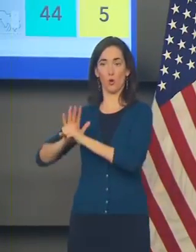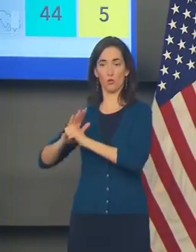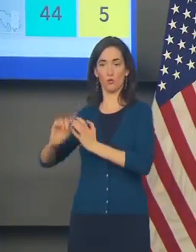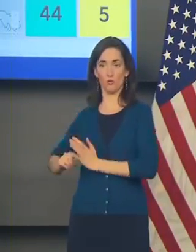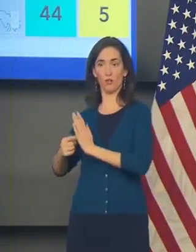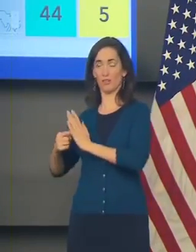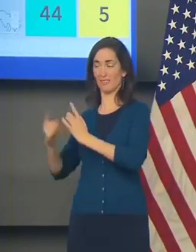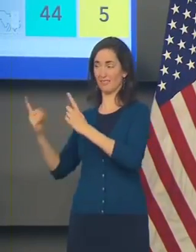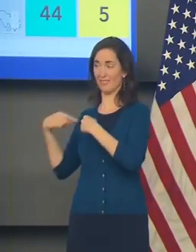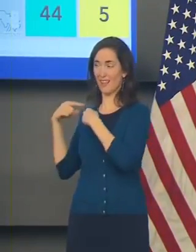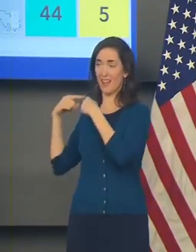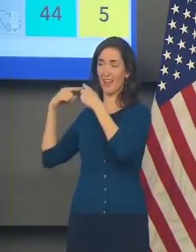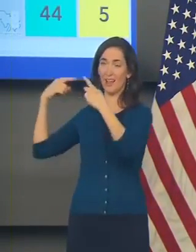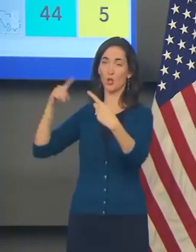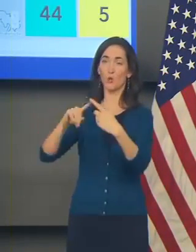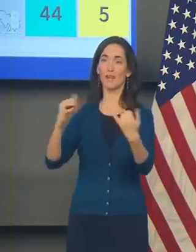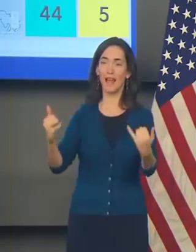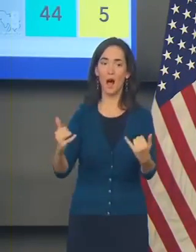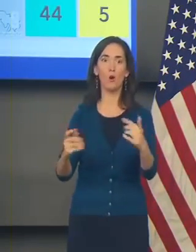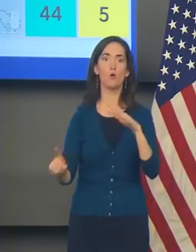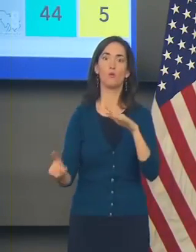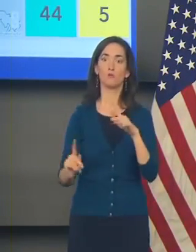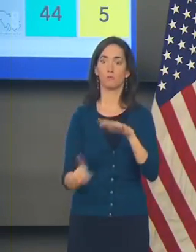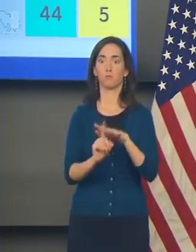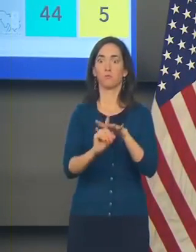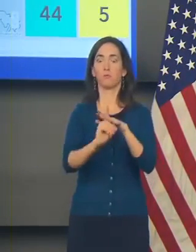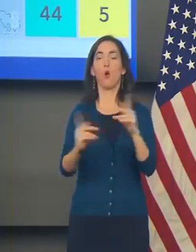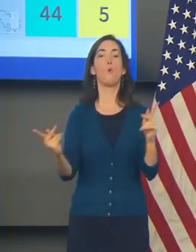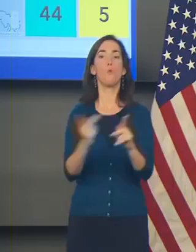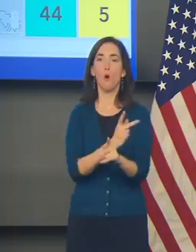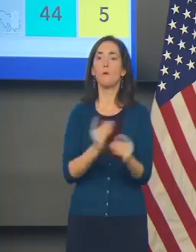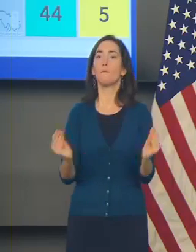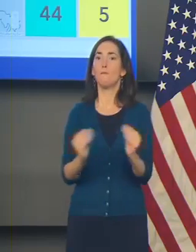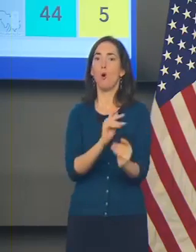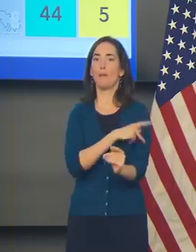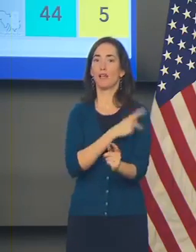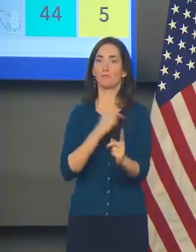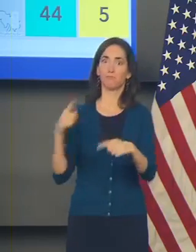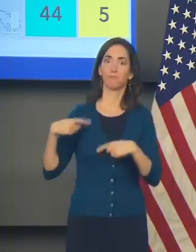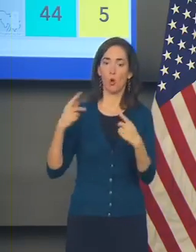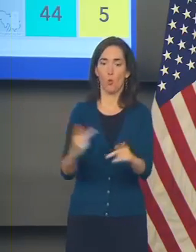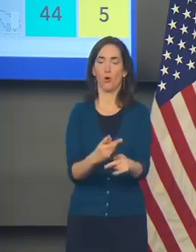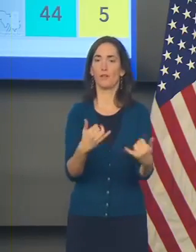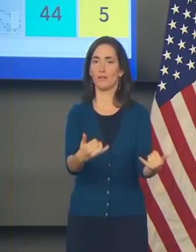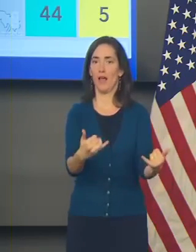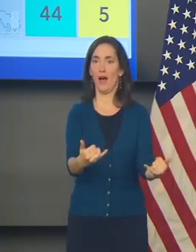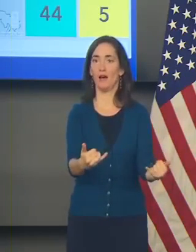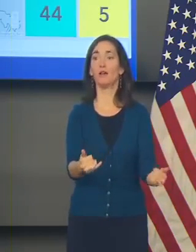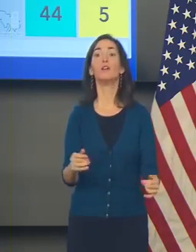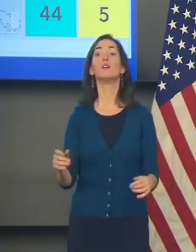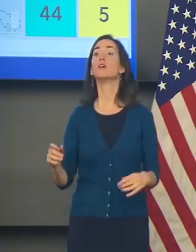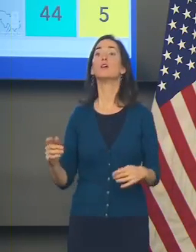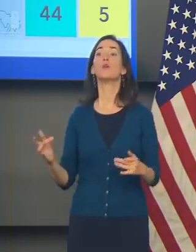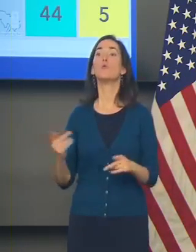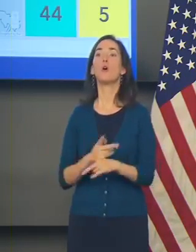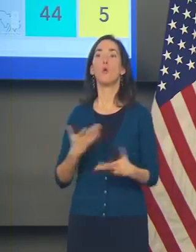most distressing portion of this is the rate of growth of hospitalizations for COVID patients.